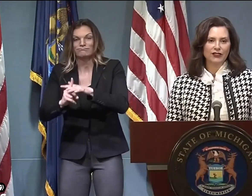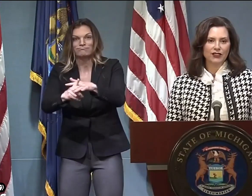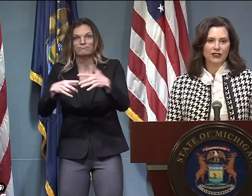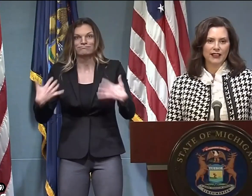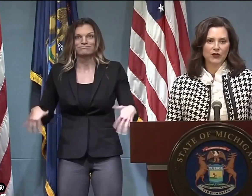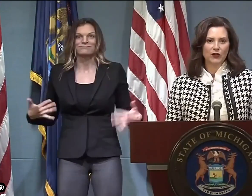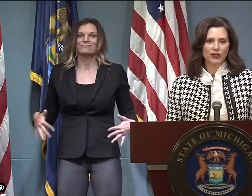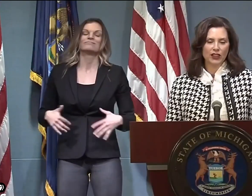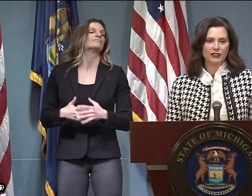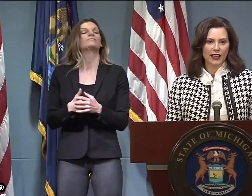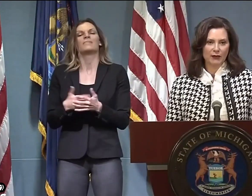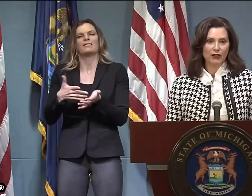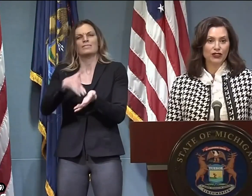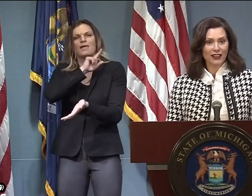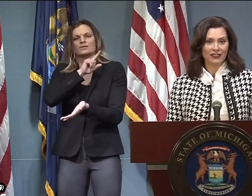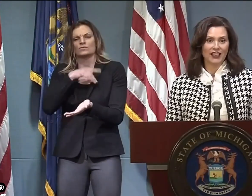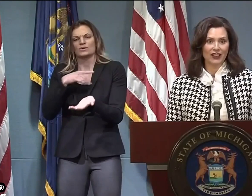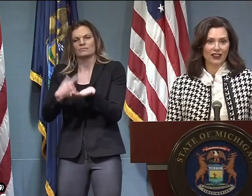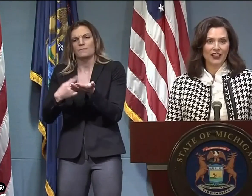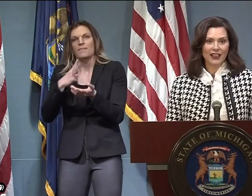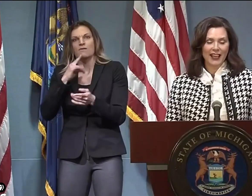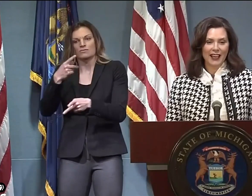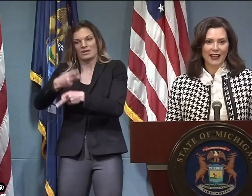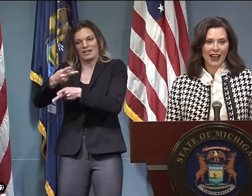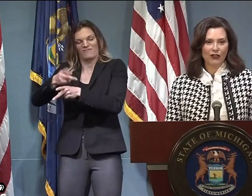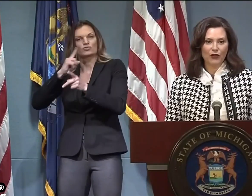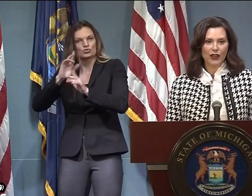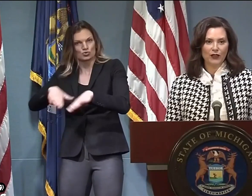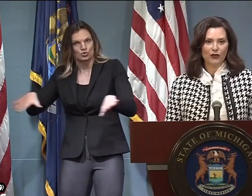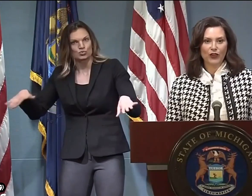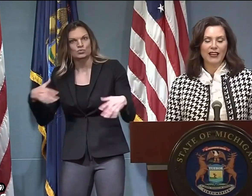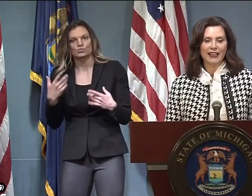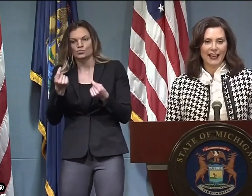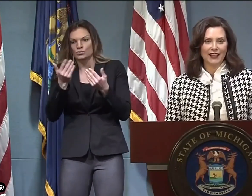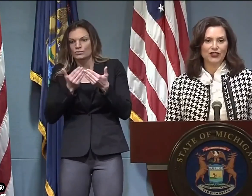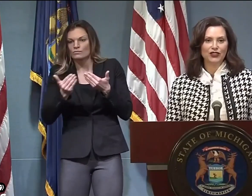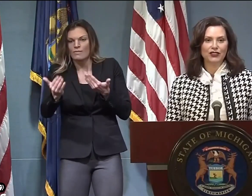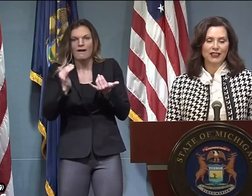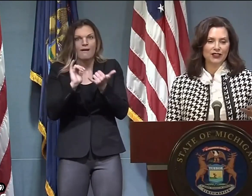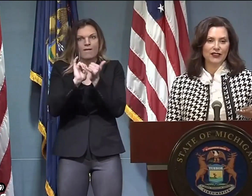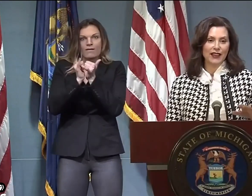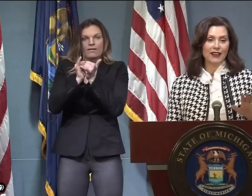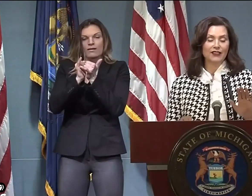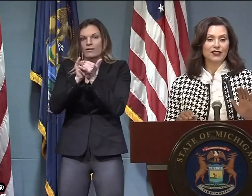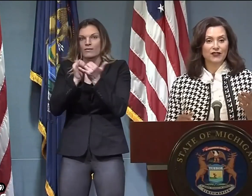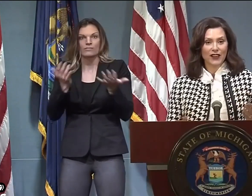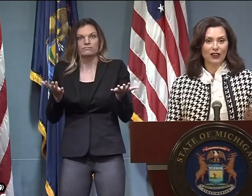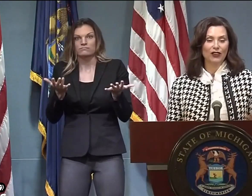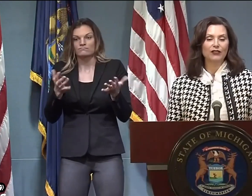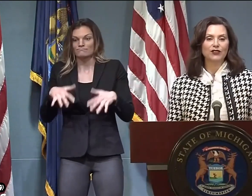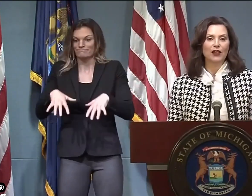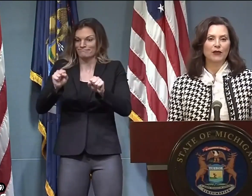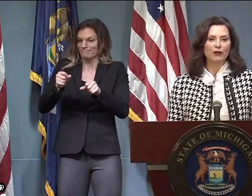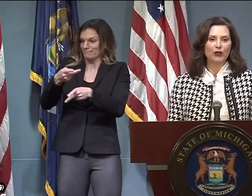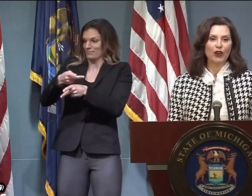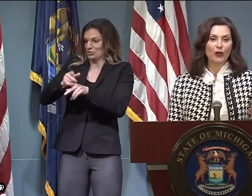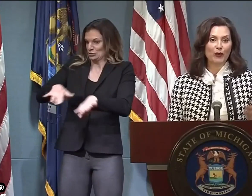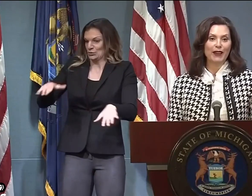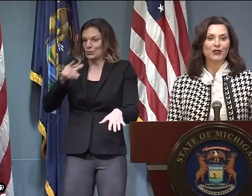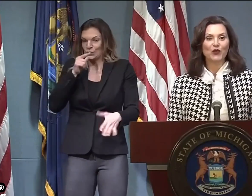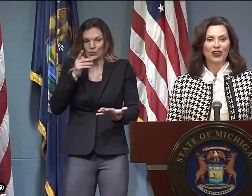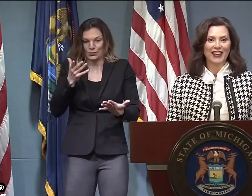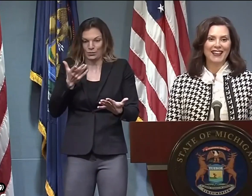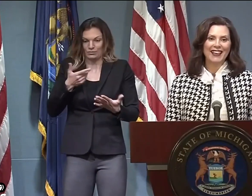have to navigate here. On our last conversation last week, we talked a lot about childcare and how do we reengage in